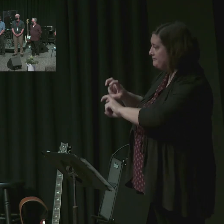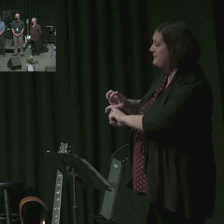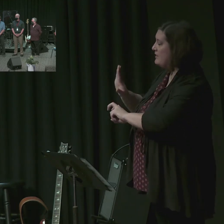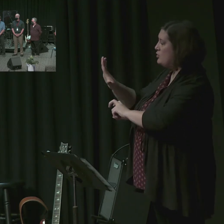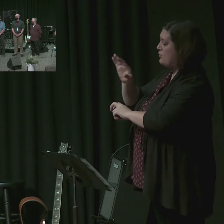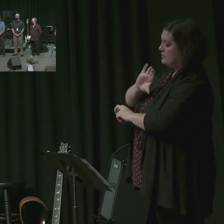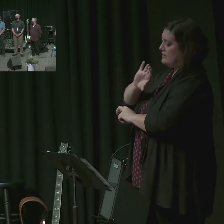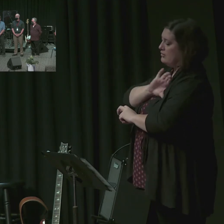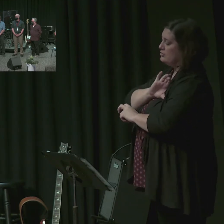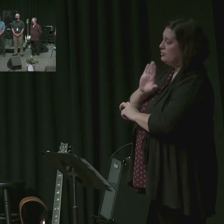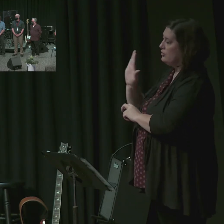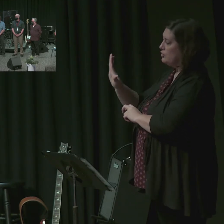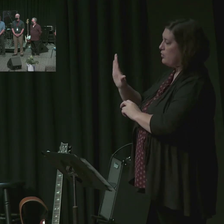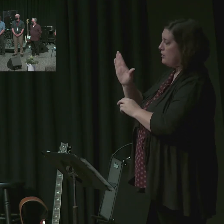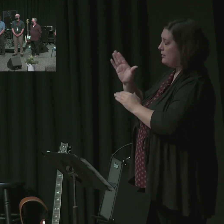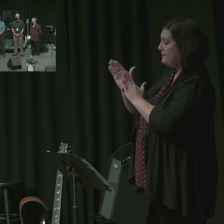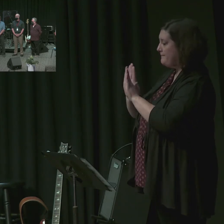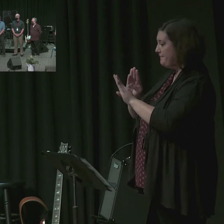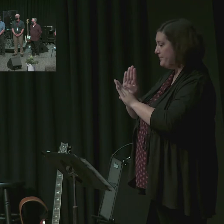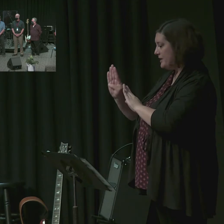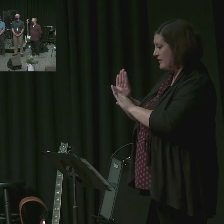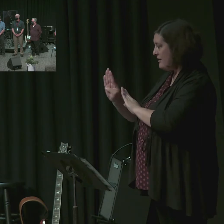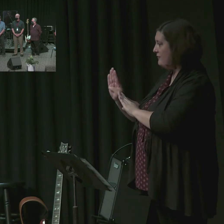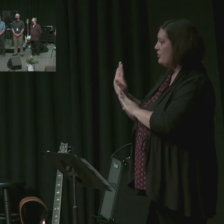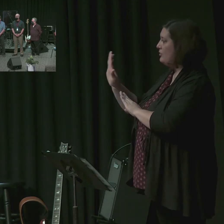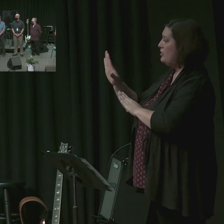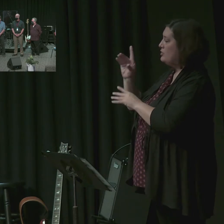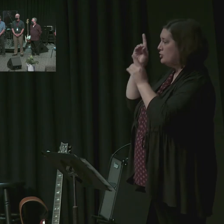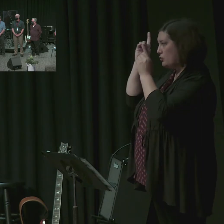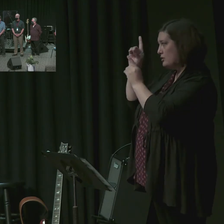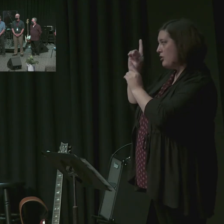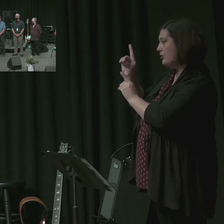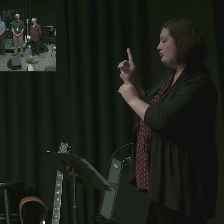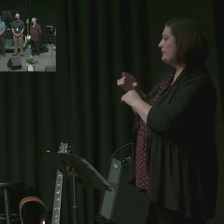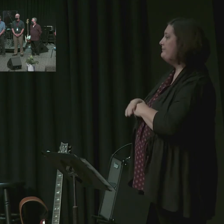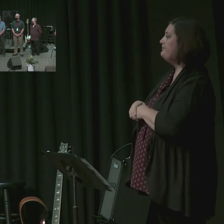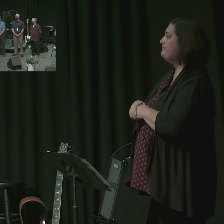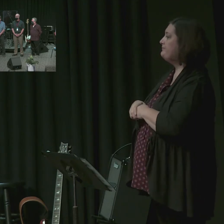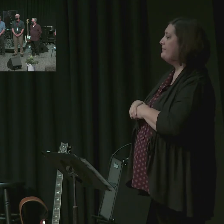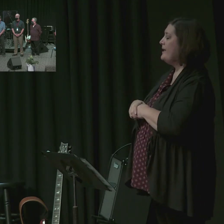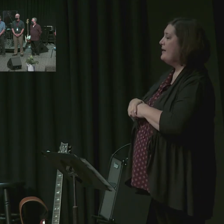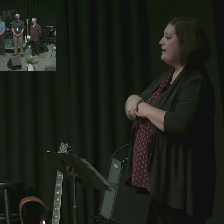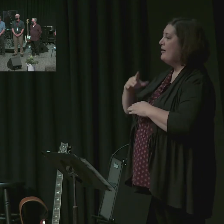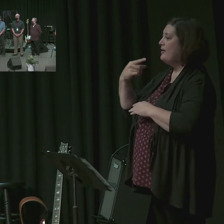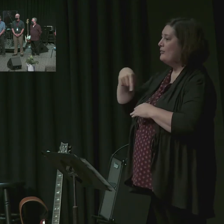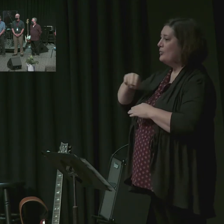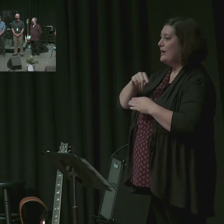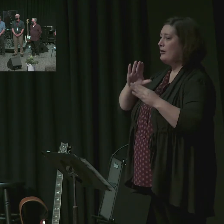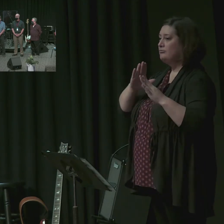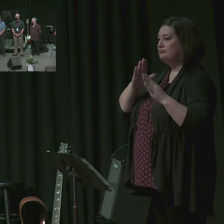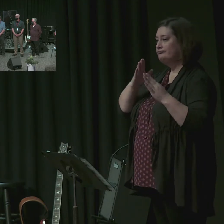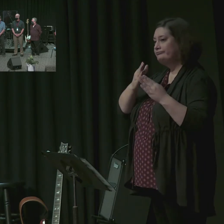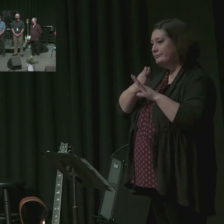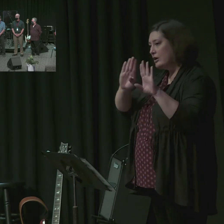character, conduct, and doctrine, we, Clear Creek Chapel, before its members and guests today,